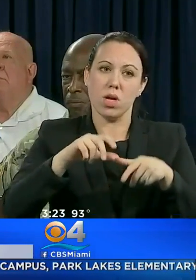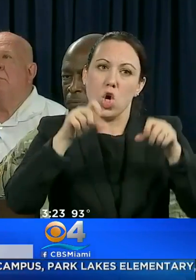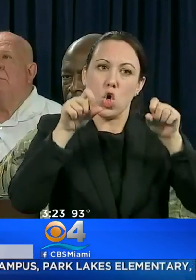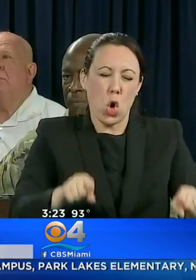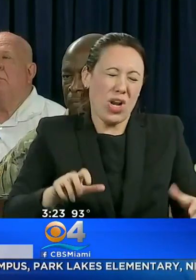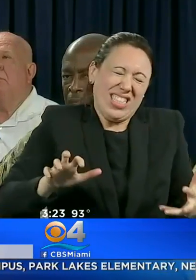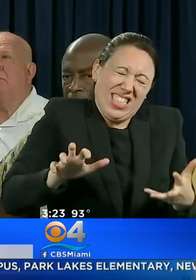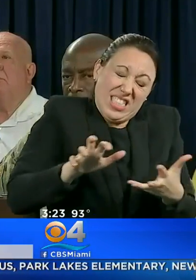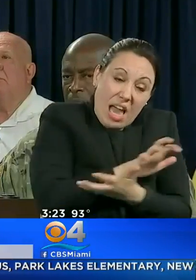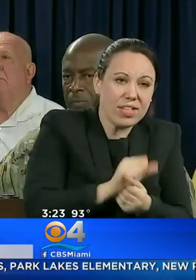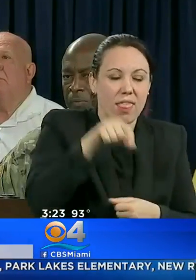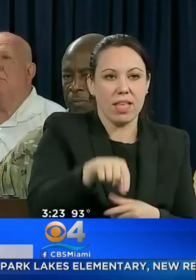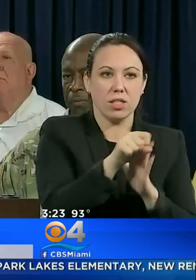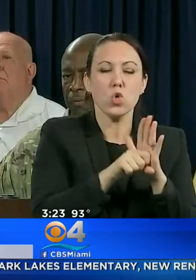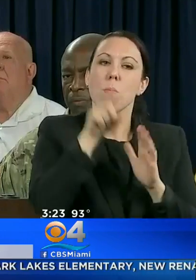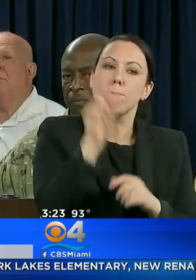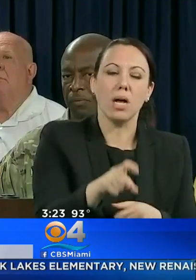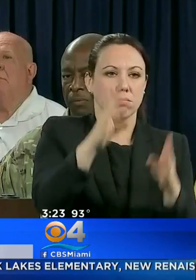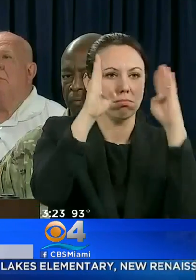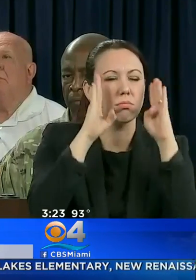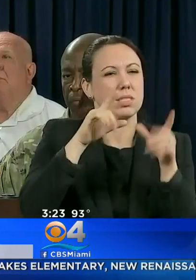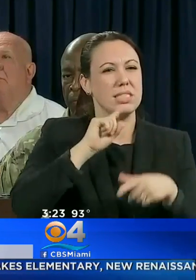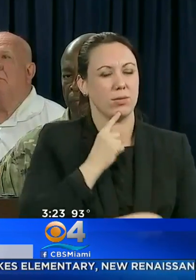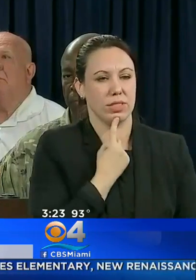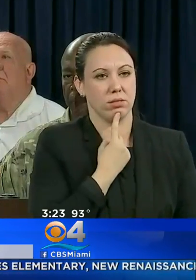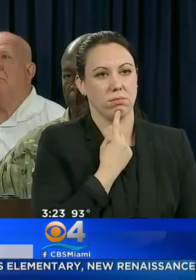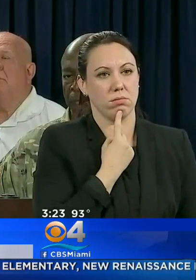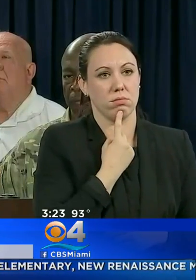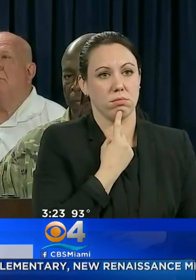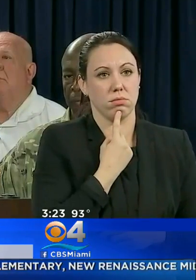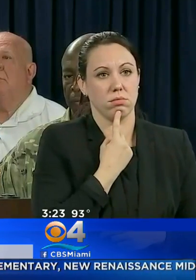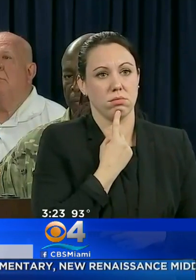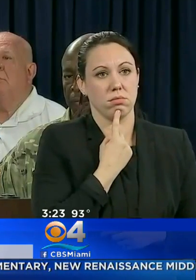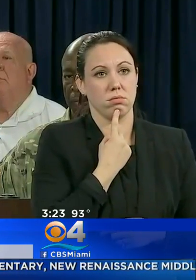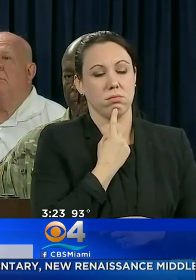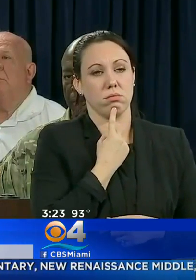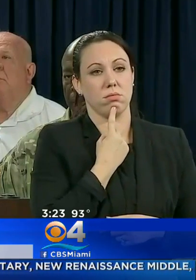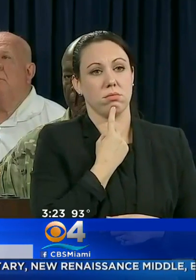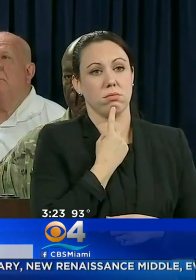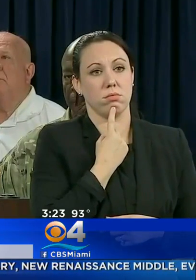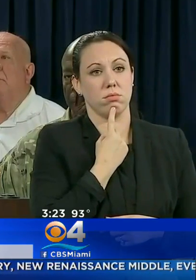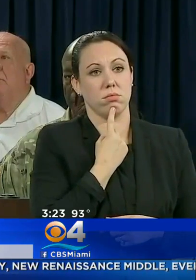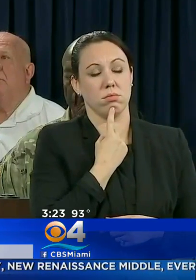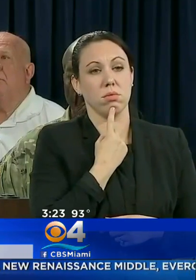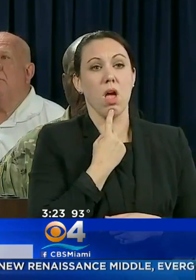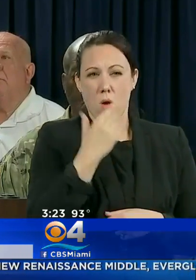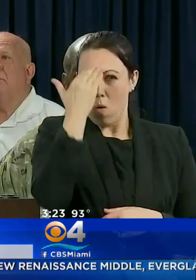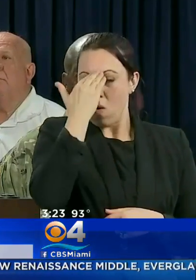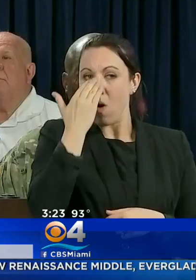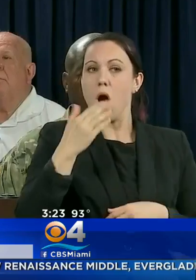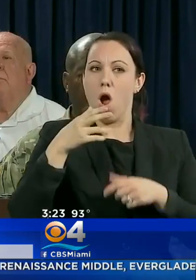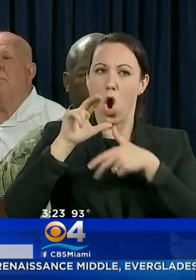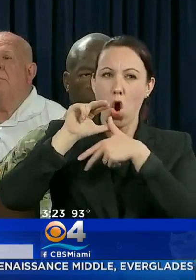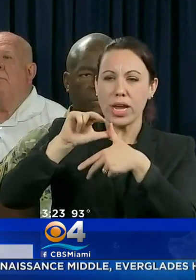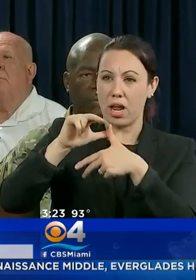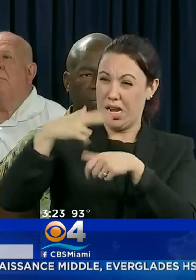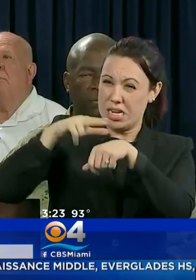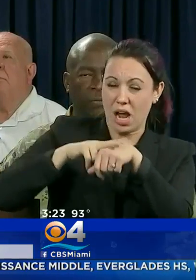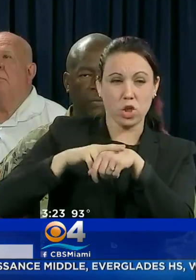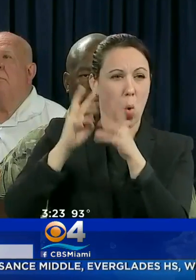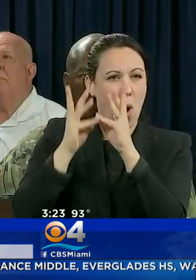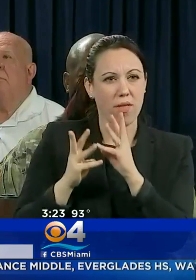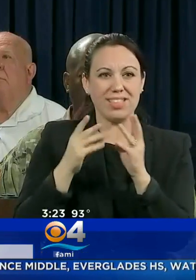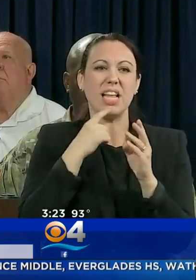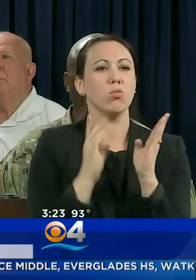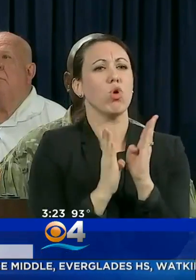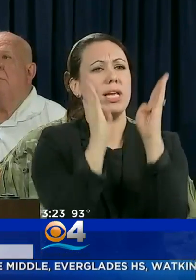DEVASTATE OUR STATE, AND YOU HAVE TO TAKE THIS SERIOUSLY. EVEN THOUGH THE NATIONAL HURRICANE CENTER MAP HAS IT IN THIS